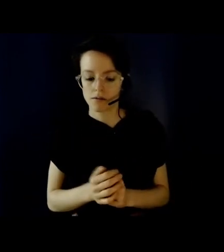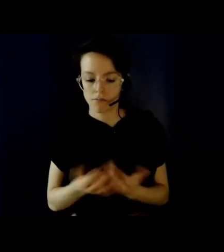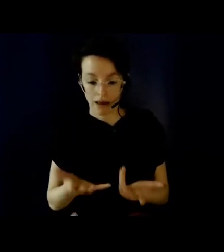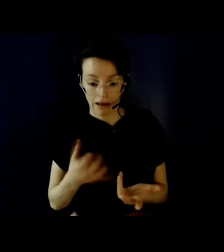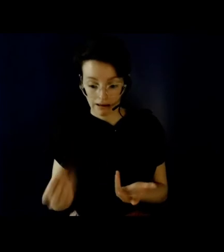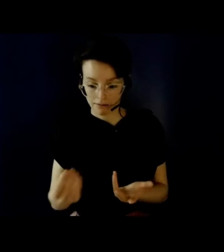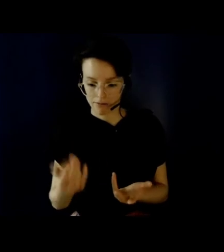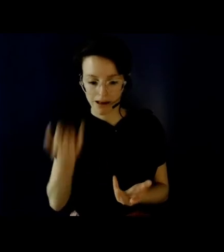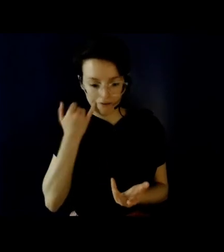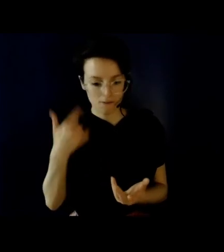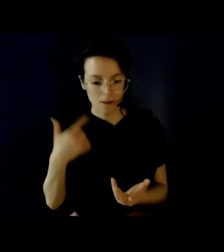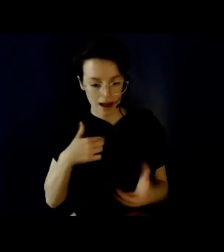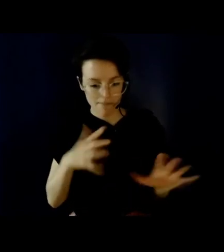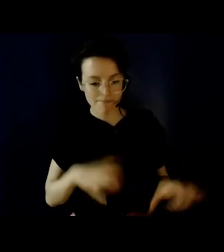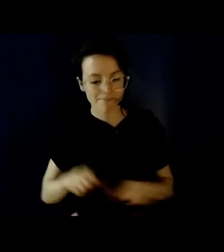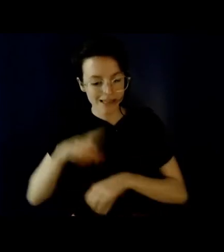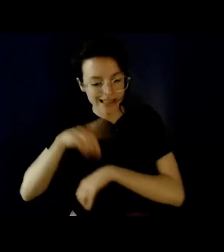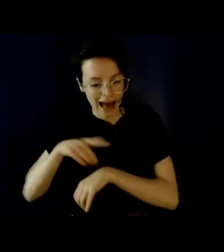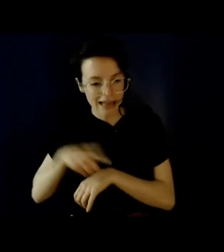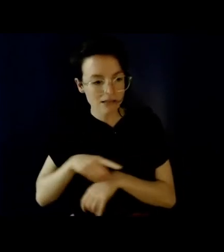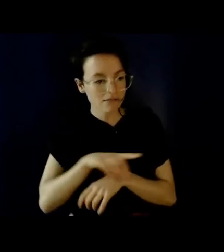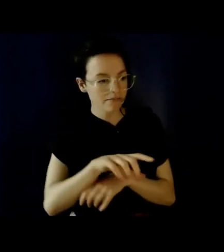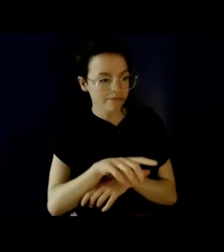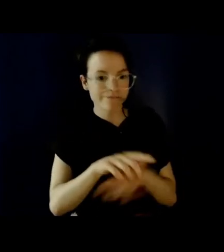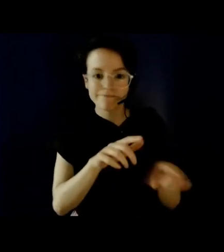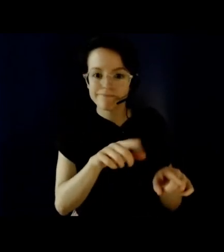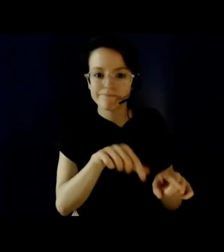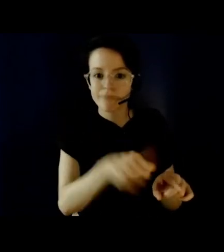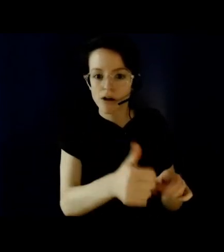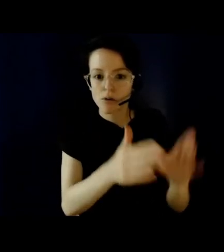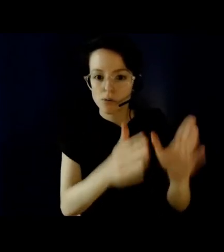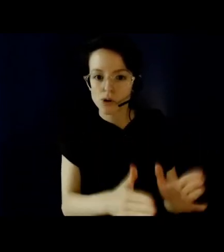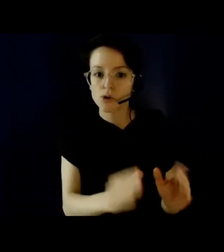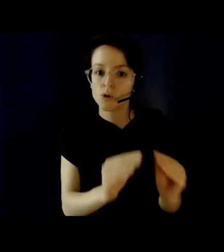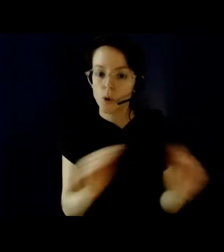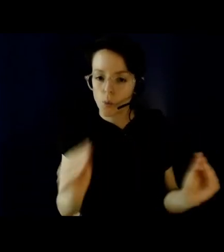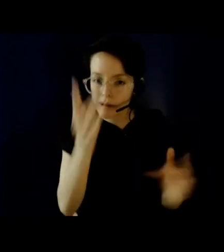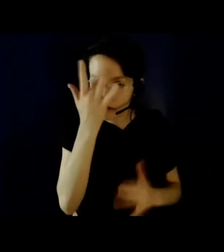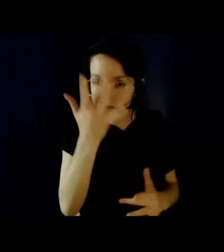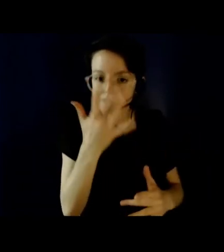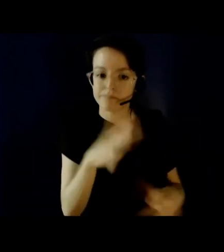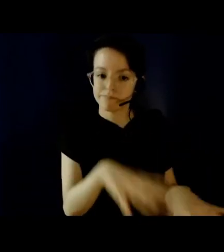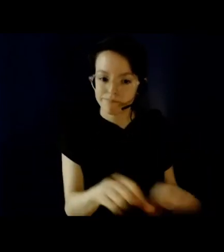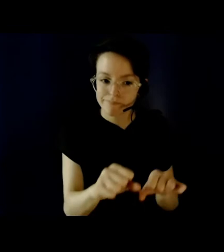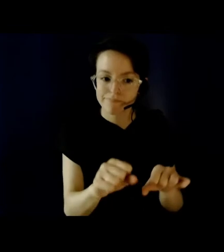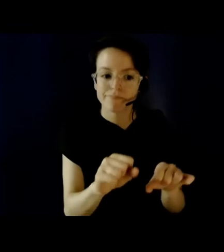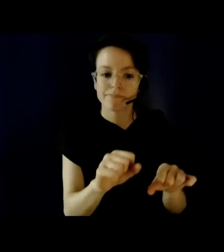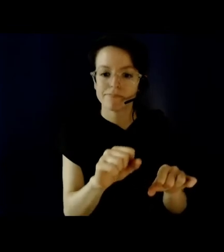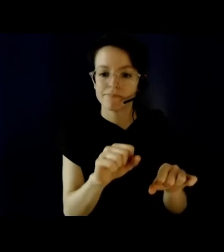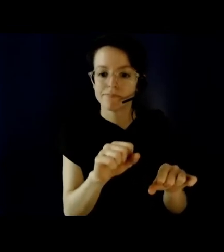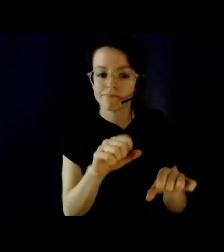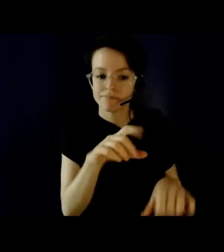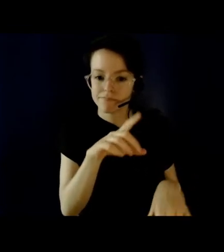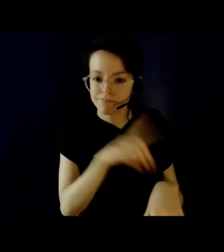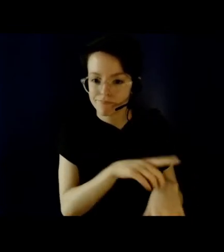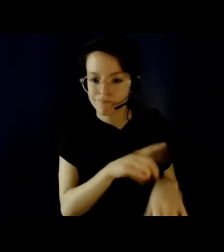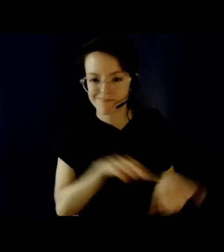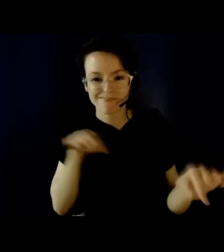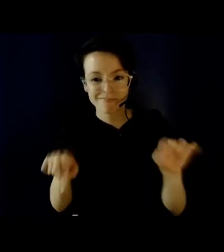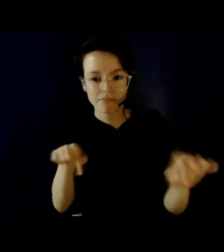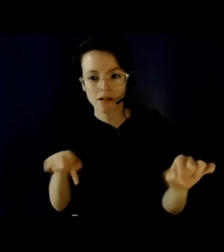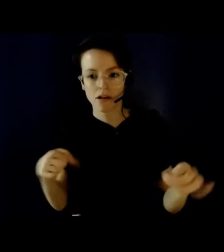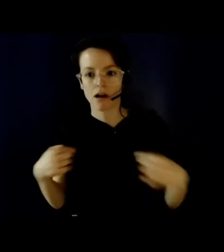for me. I also have more demands on my energy as a disabled person. This includes, you know, sunk costs like doctor's appointments.